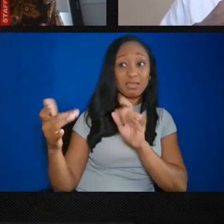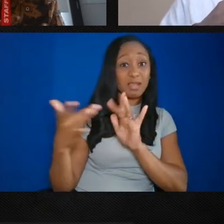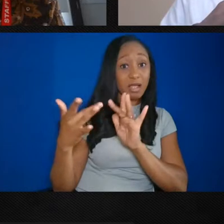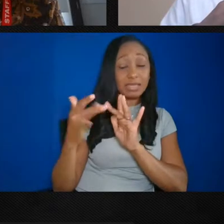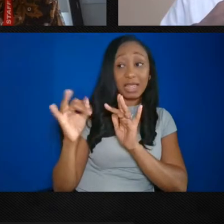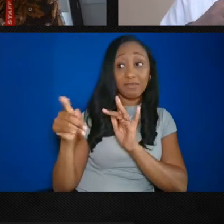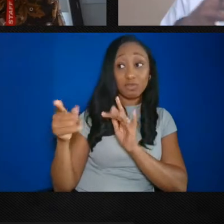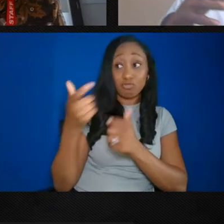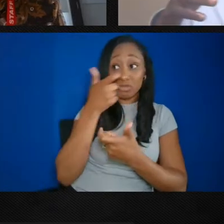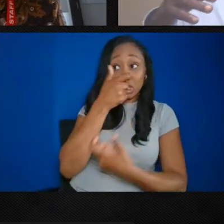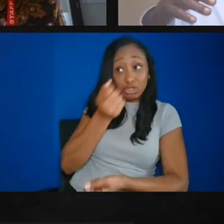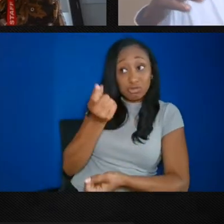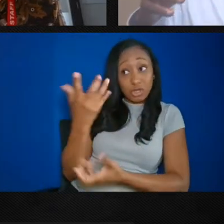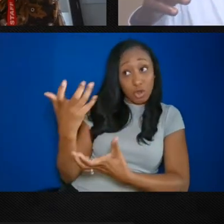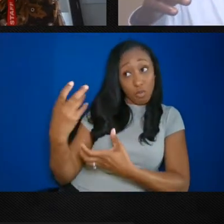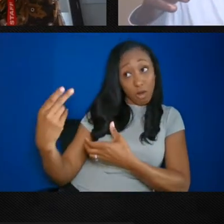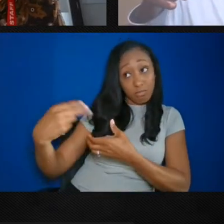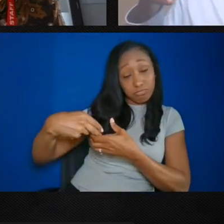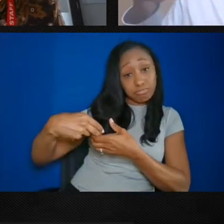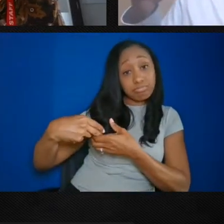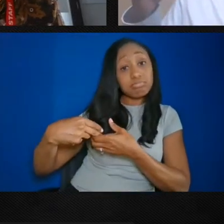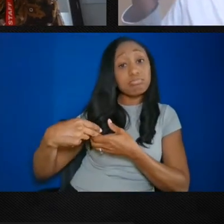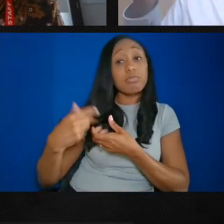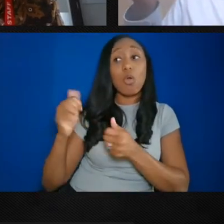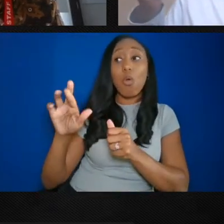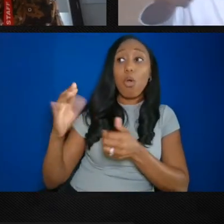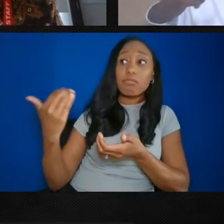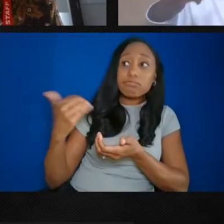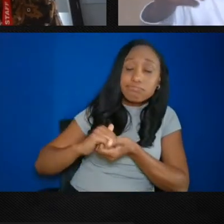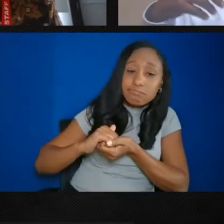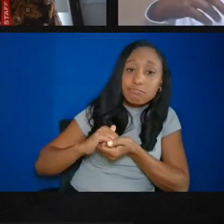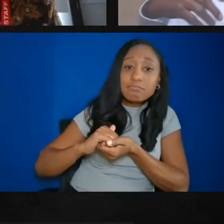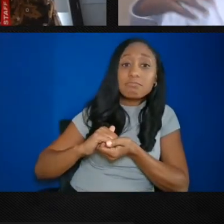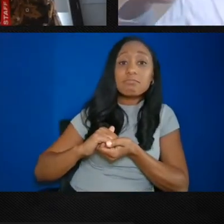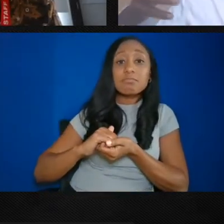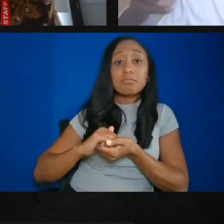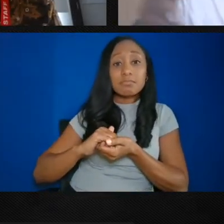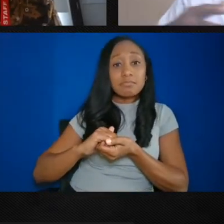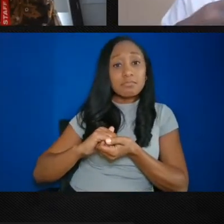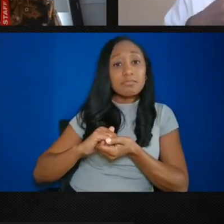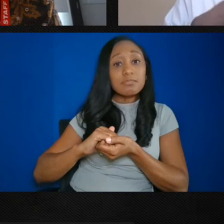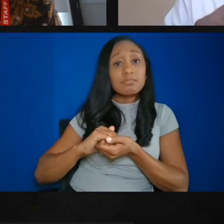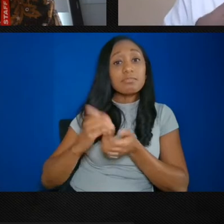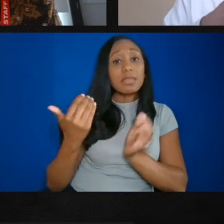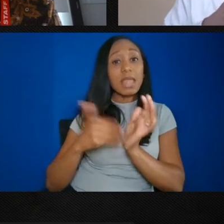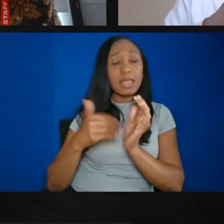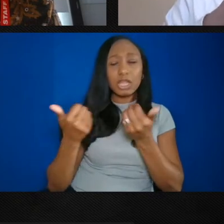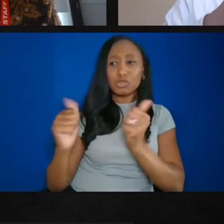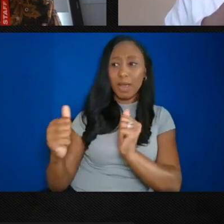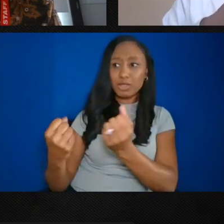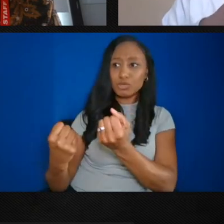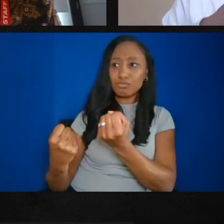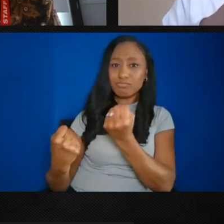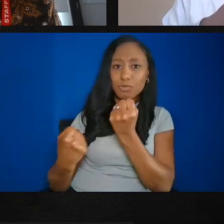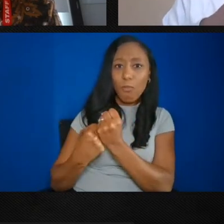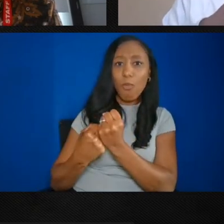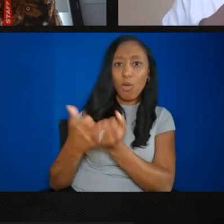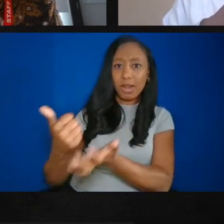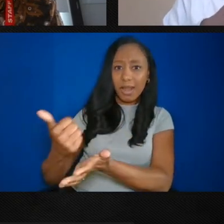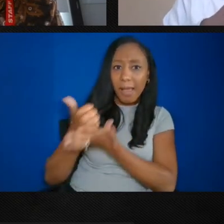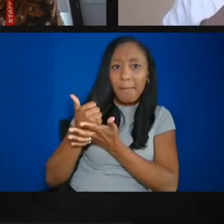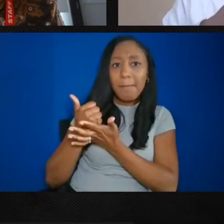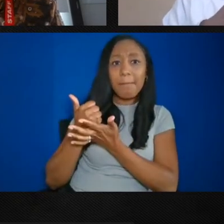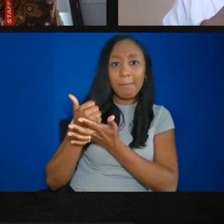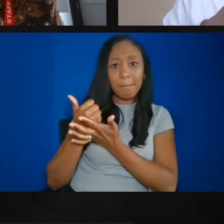interest in partnering, collaborating, or again, just trying to help us amplify this